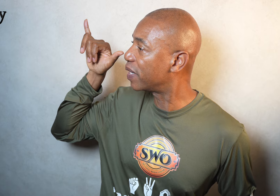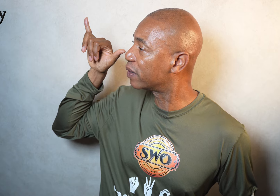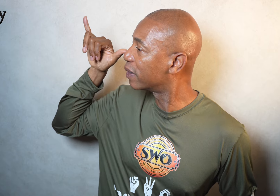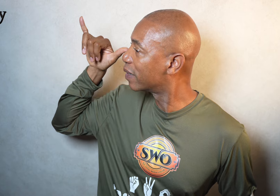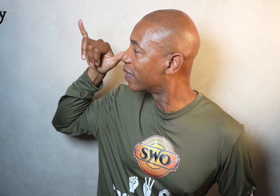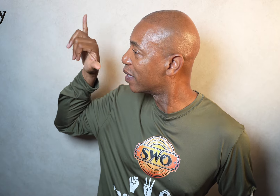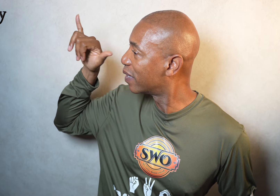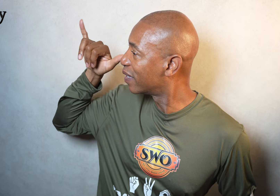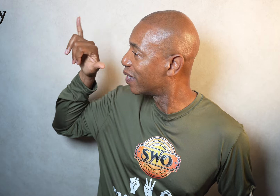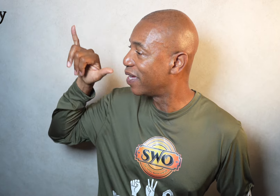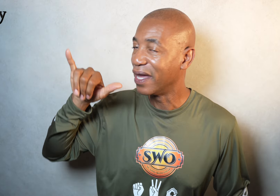better.